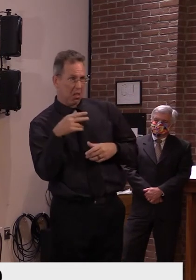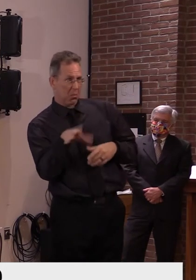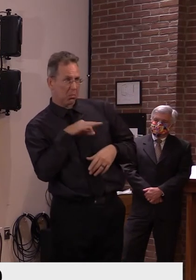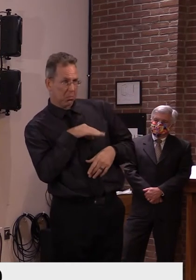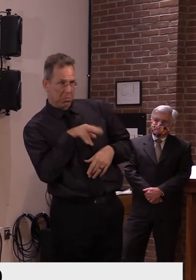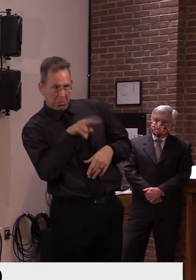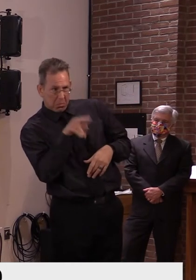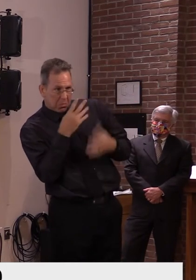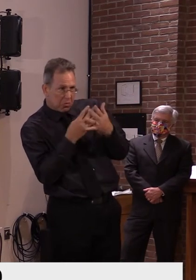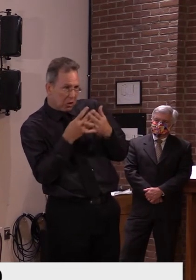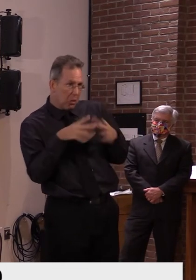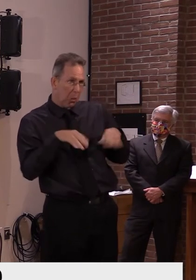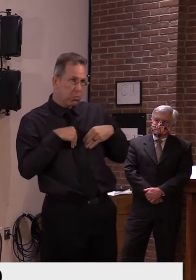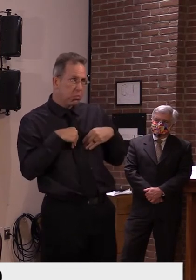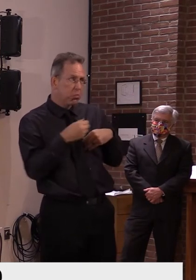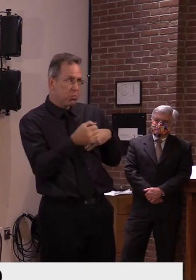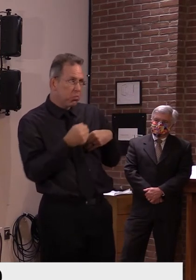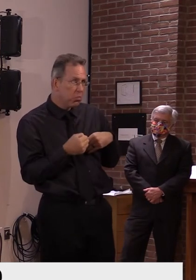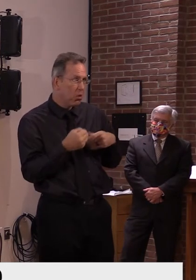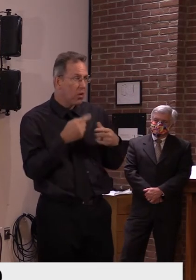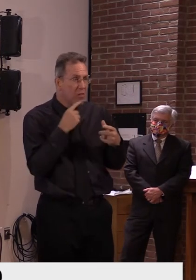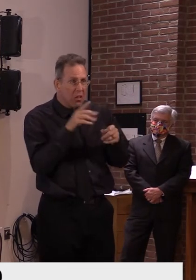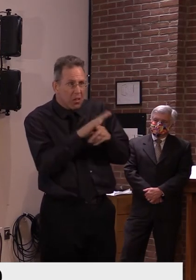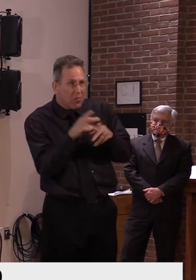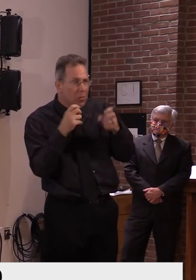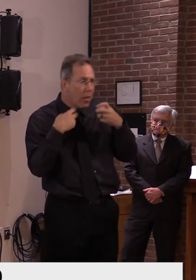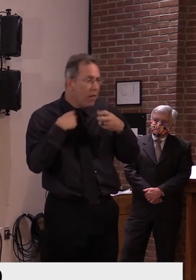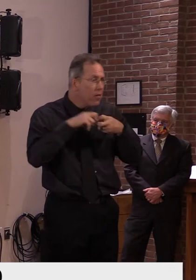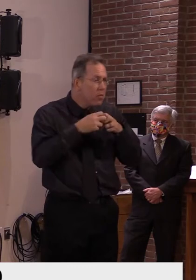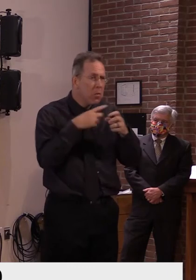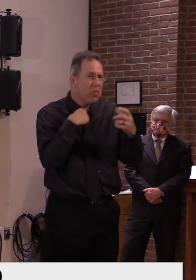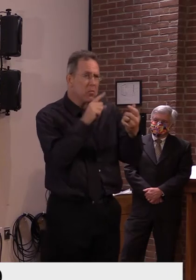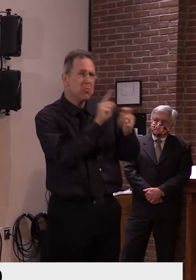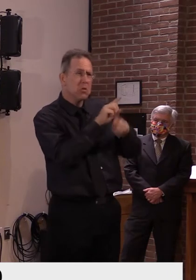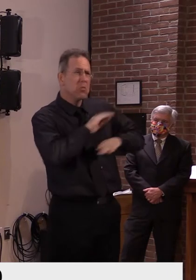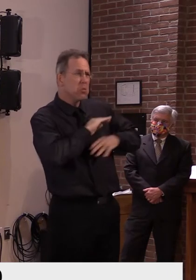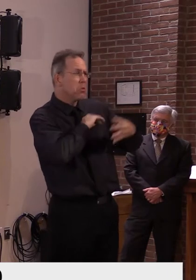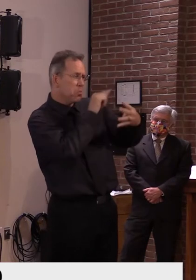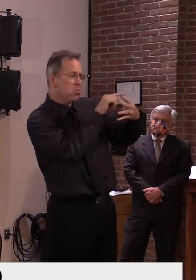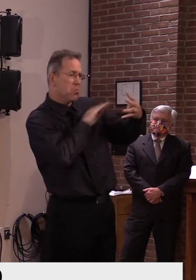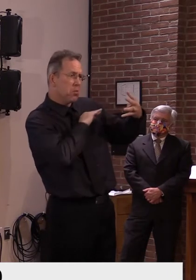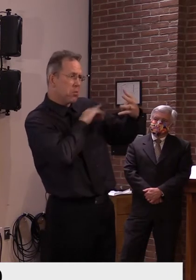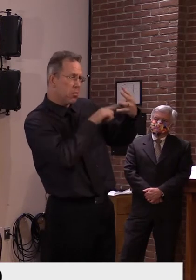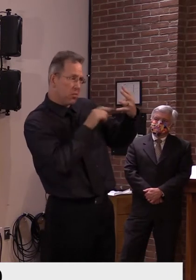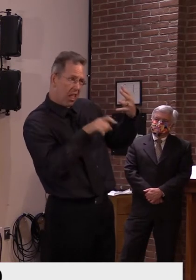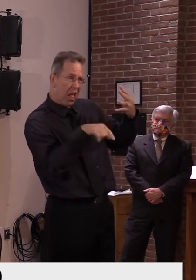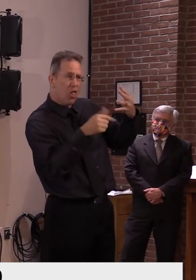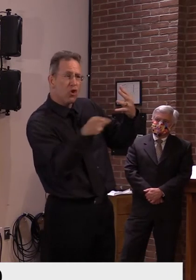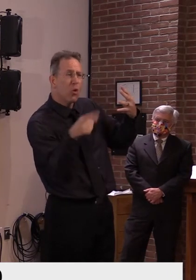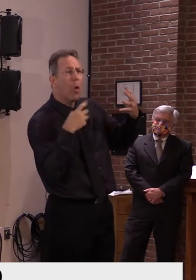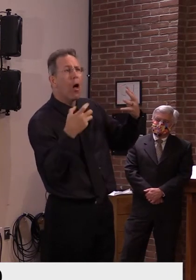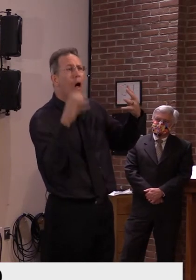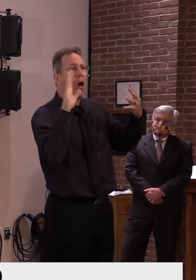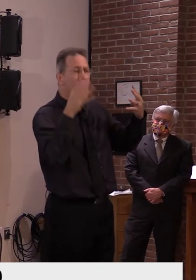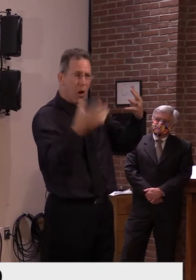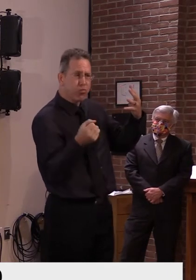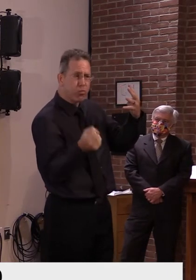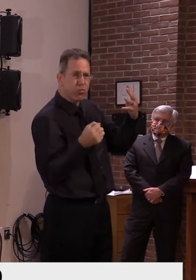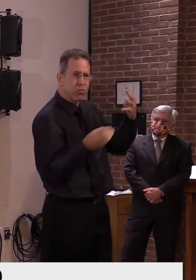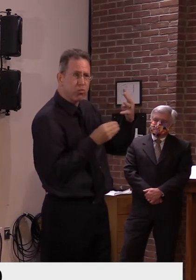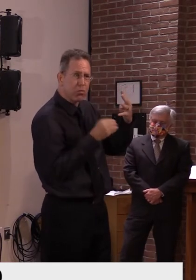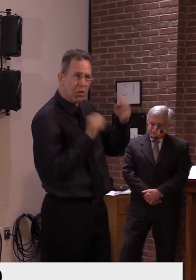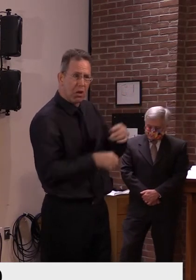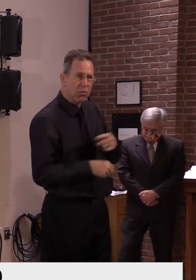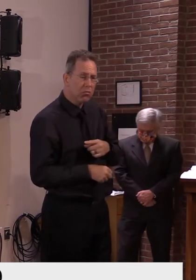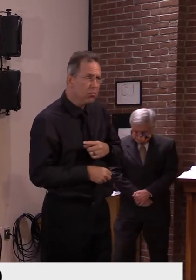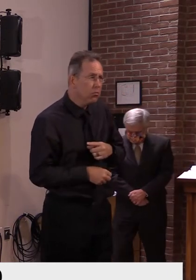anybody who is interested apply right off the bat? The best thing to do is, uh, to go on the UVM medical center, uh, website. There's a pre-screening